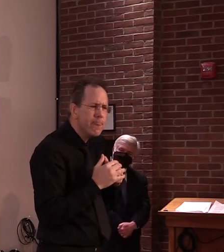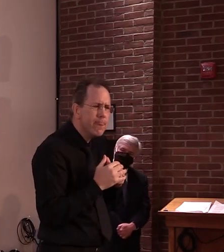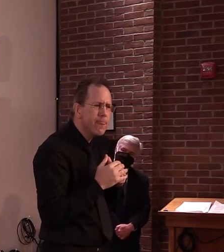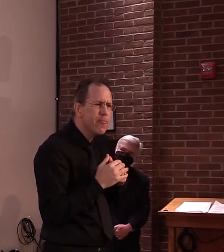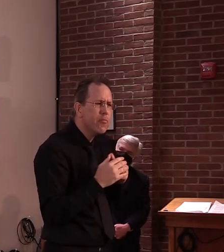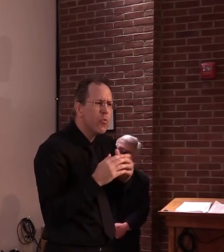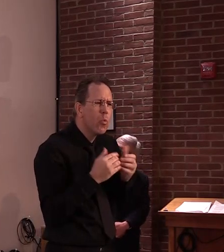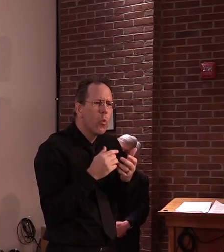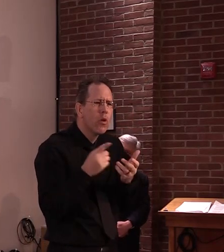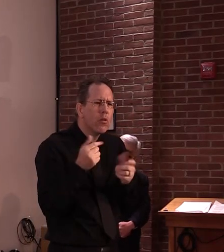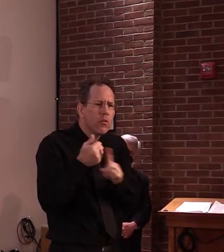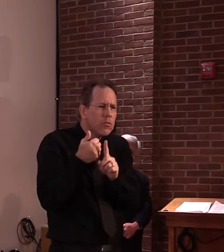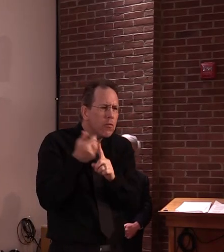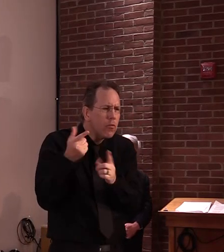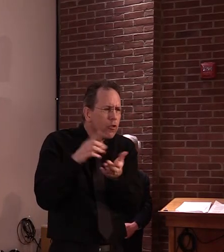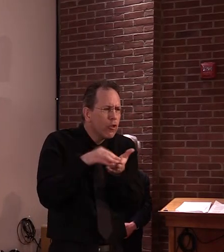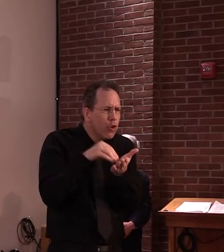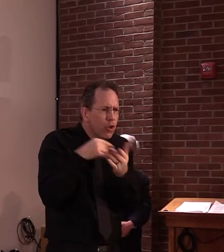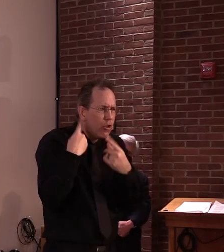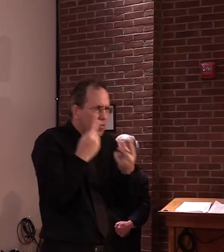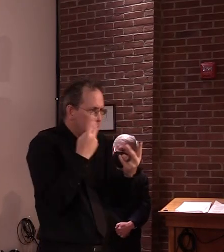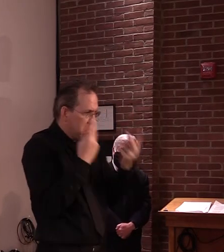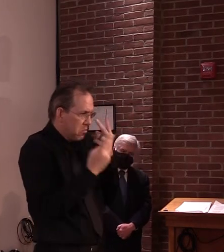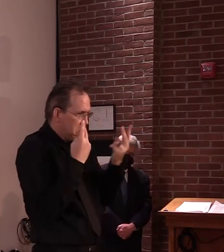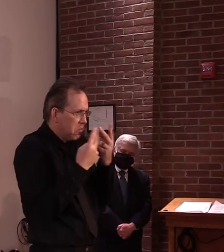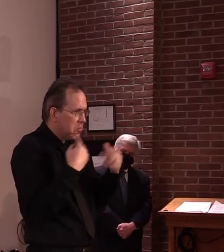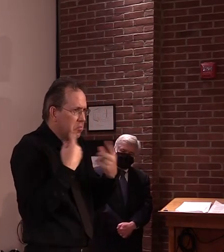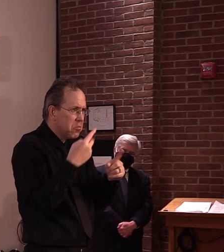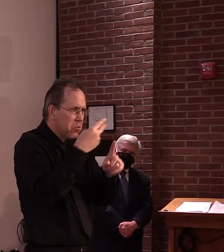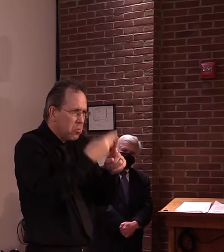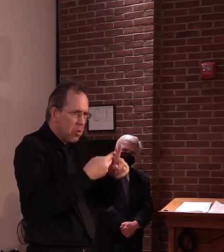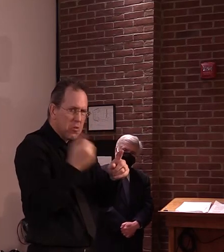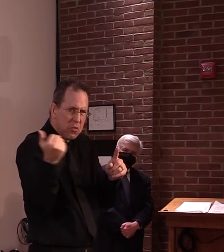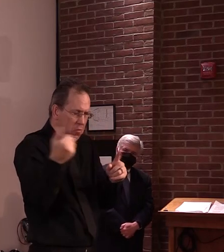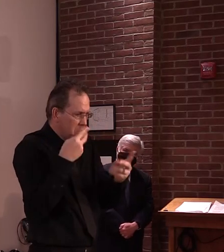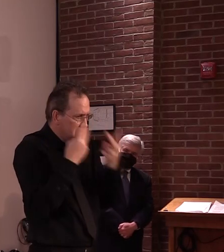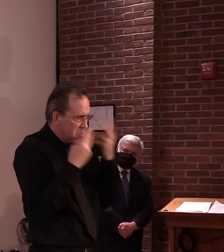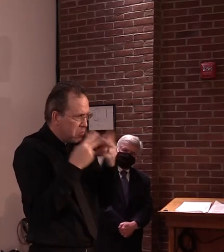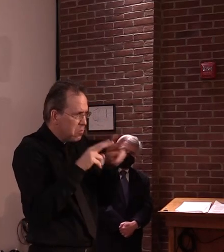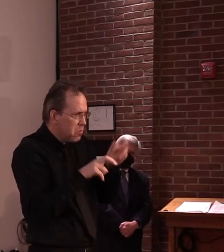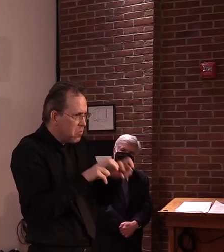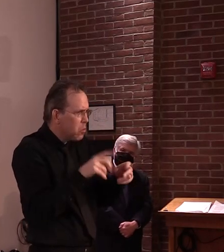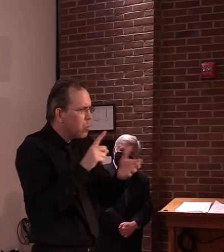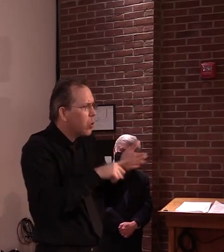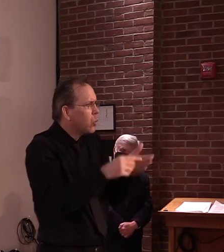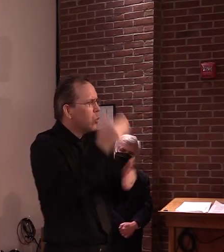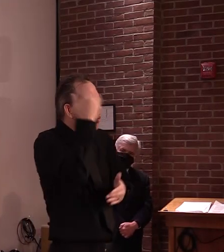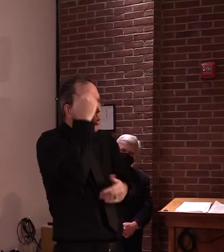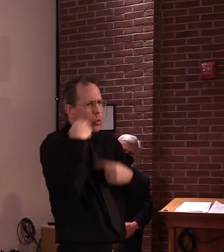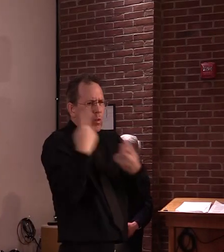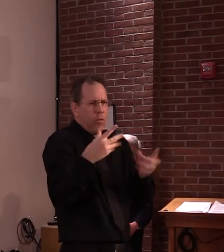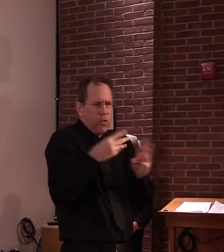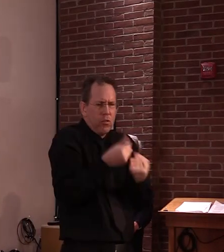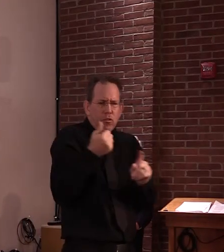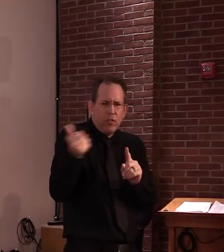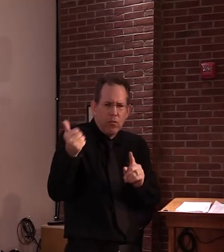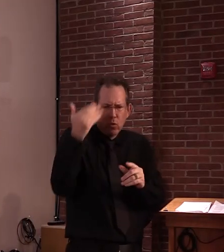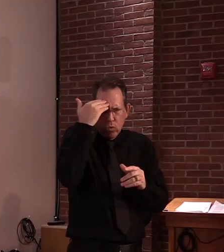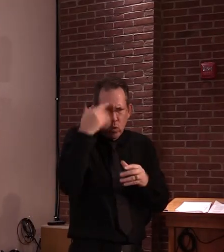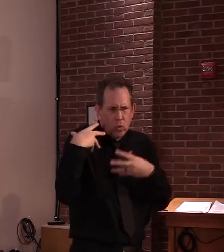the past few months that was not understood at the beginning of this? And